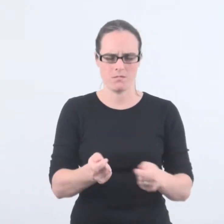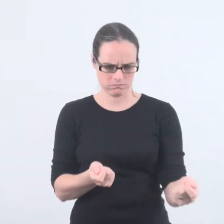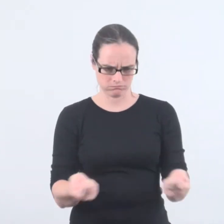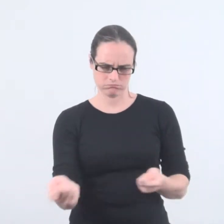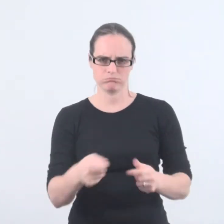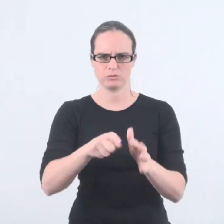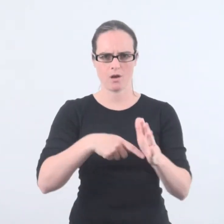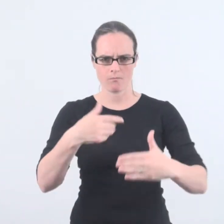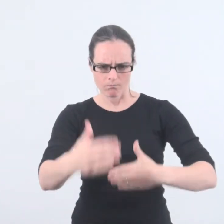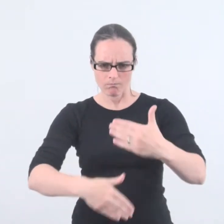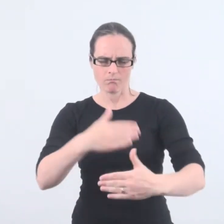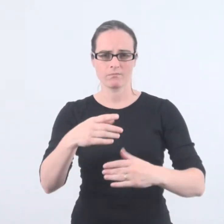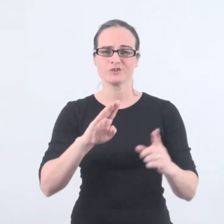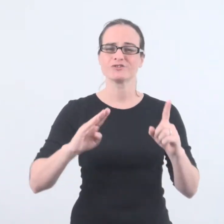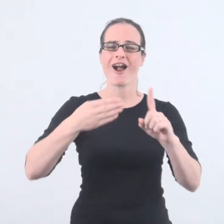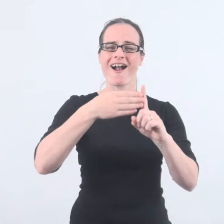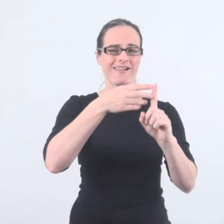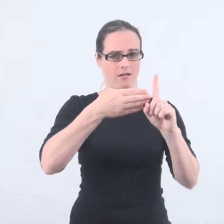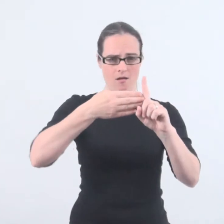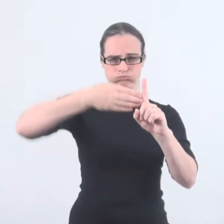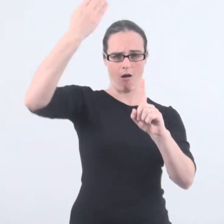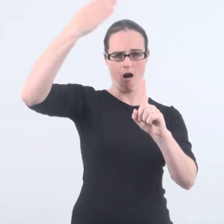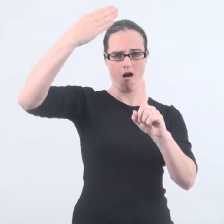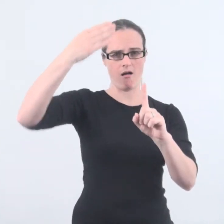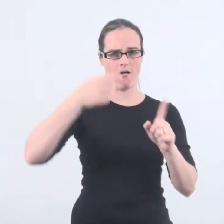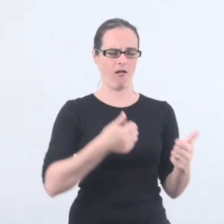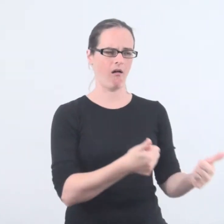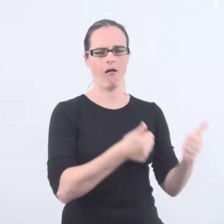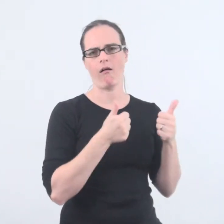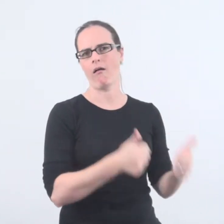hard work that means that we've not only been able to meet our targets, but exceed them.